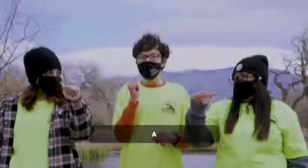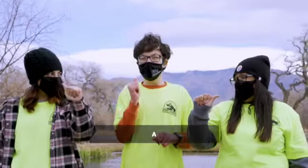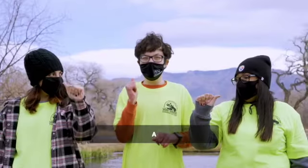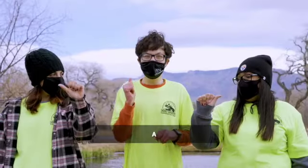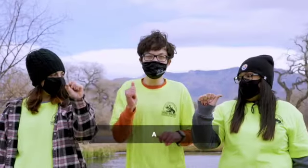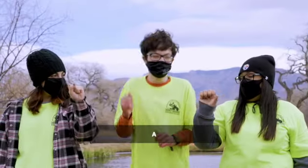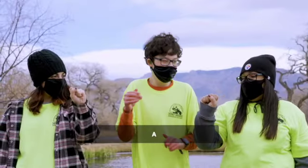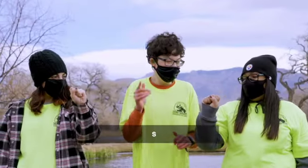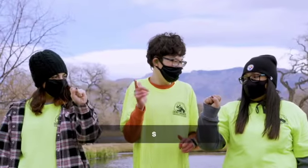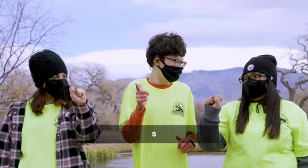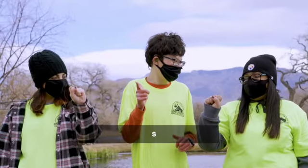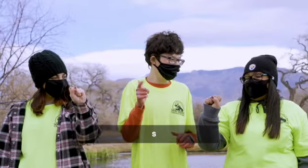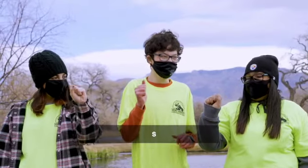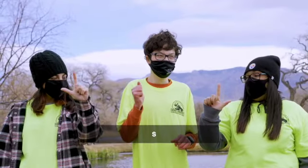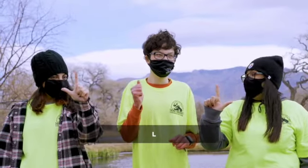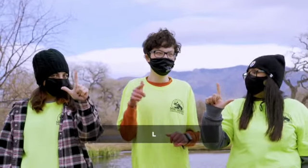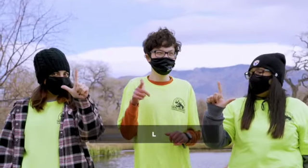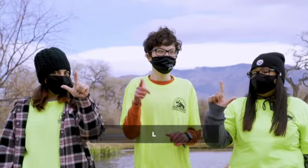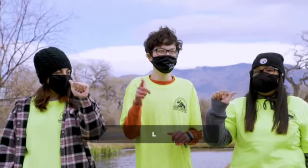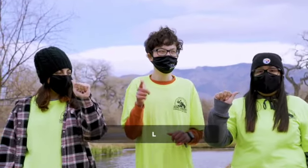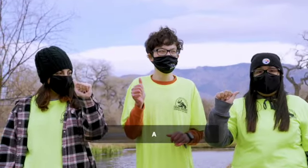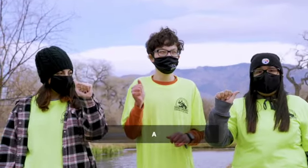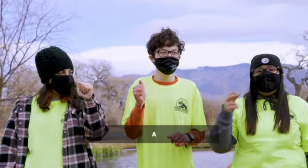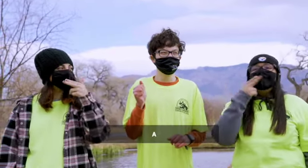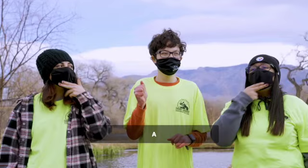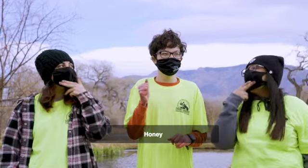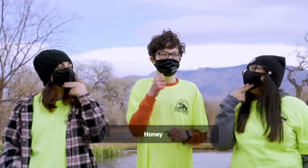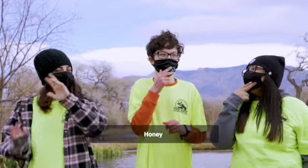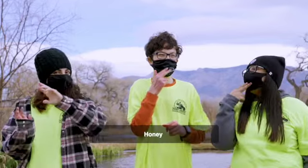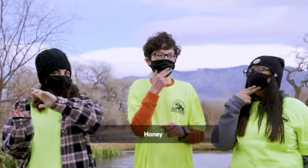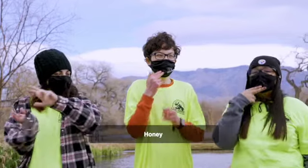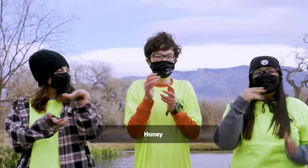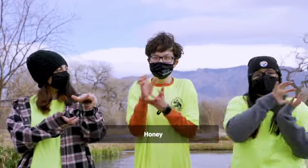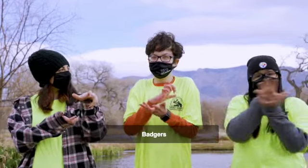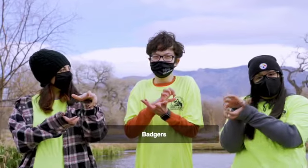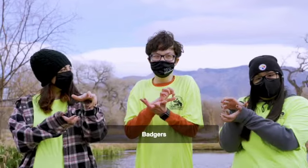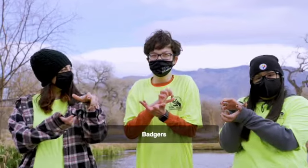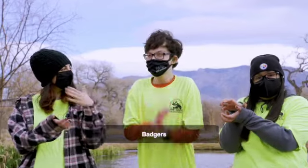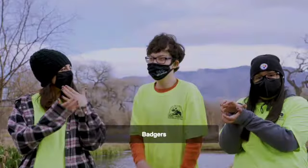-S-M-A home. I forgot about it. Daddy's. Good job.